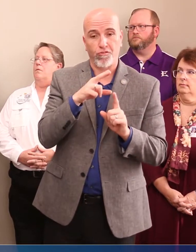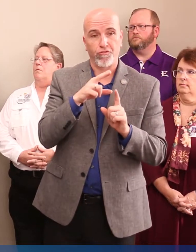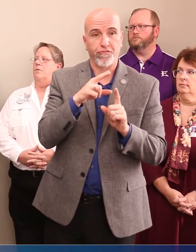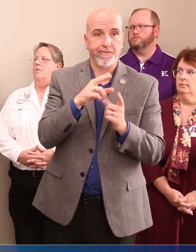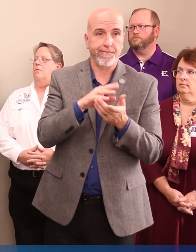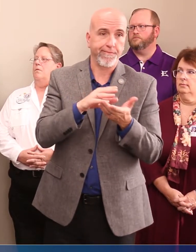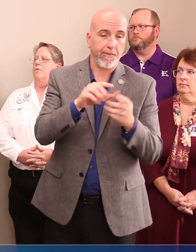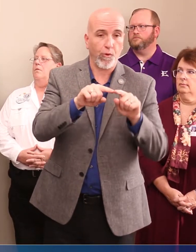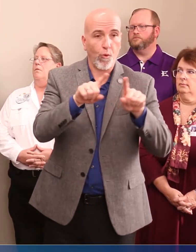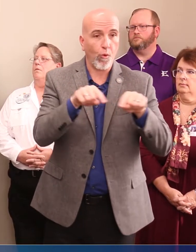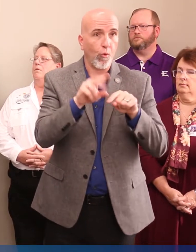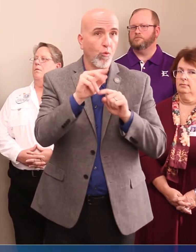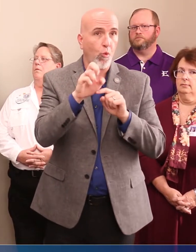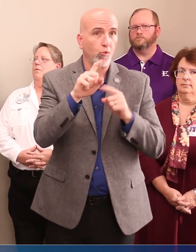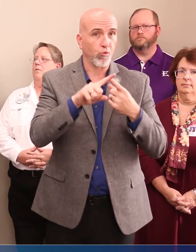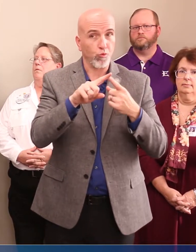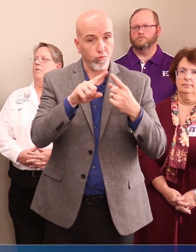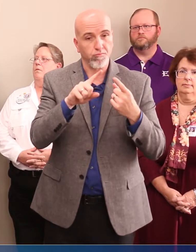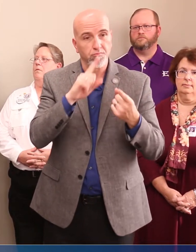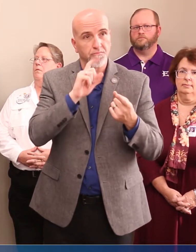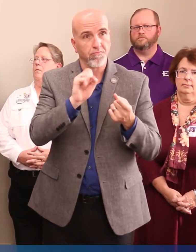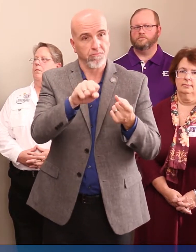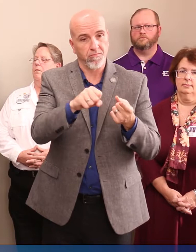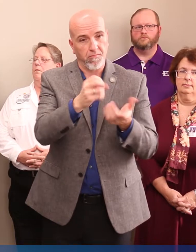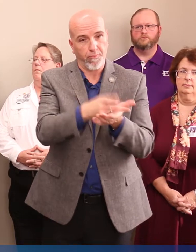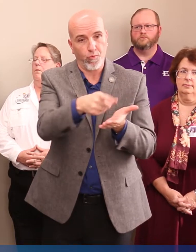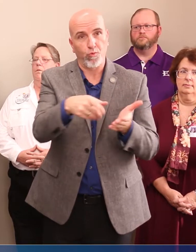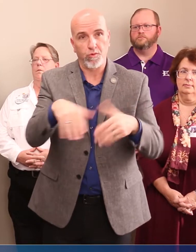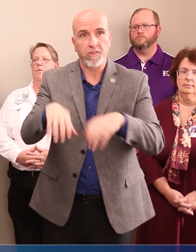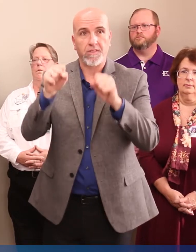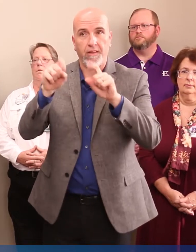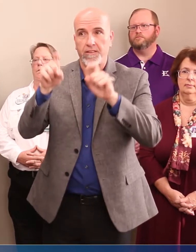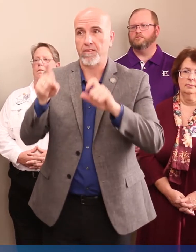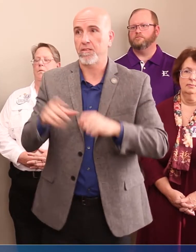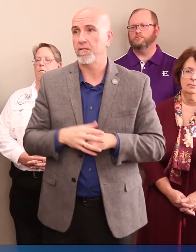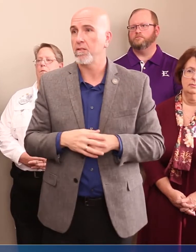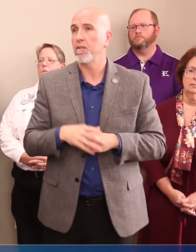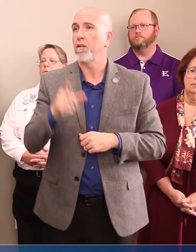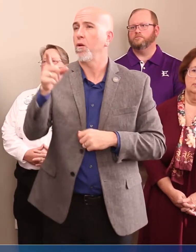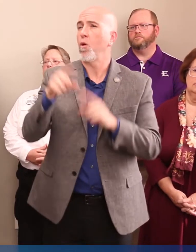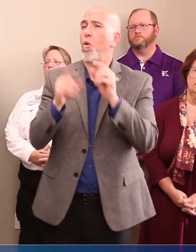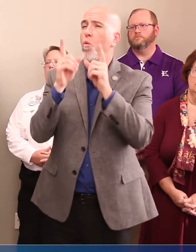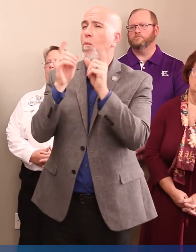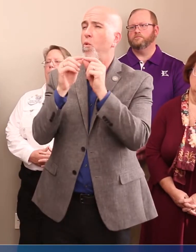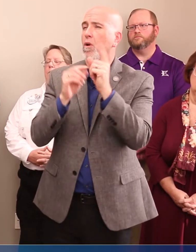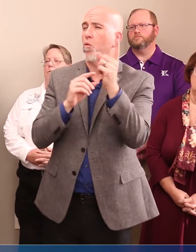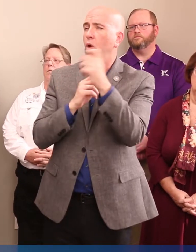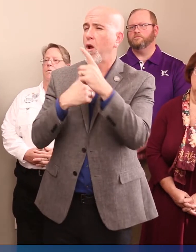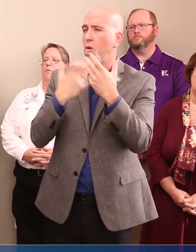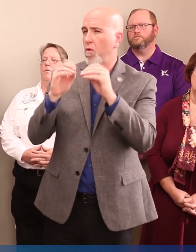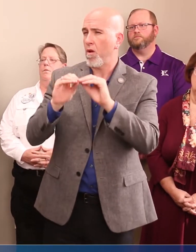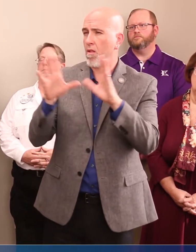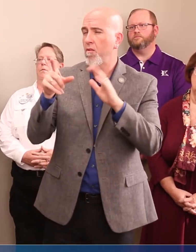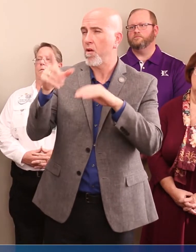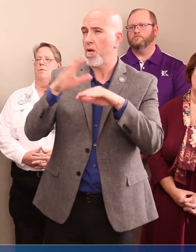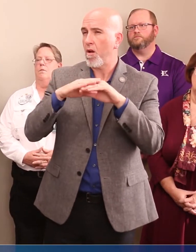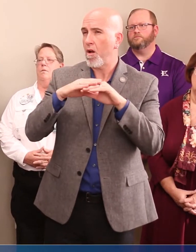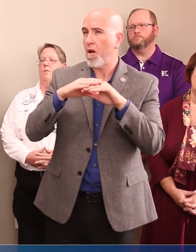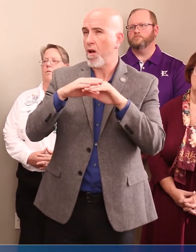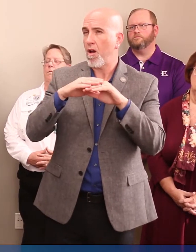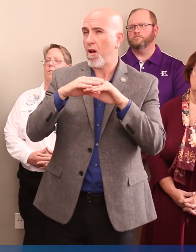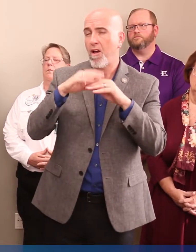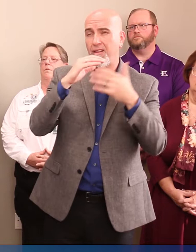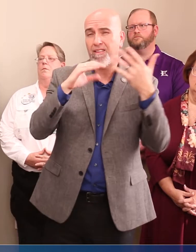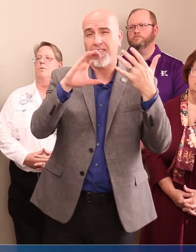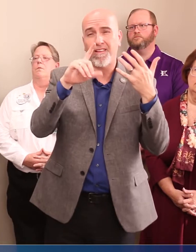a doctor's permission to take the test at this time. One more question. I just wanted some clarification on the Class C